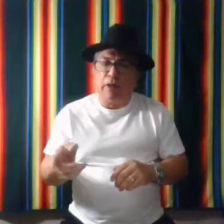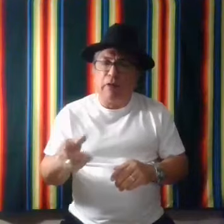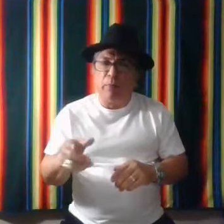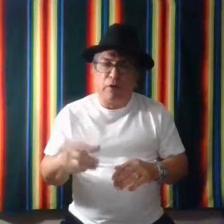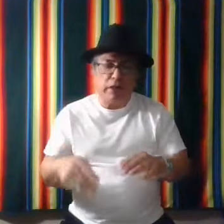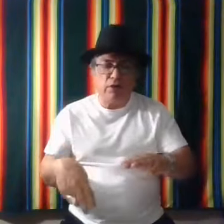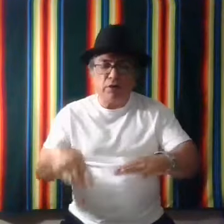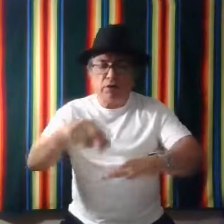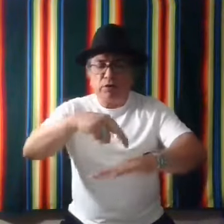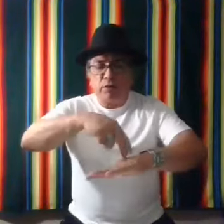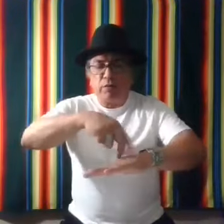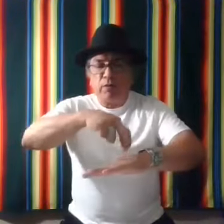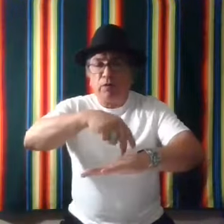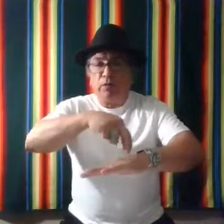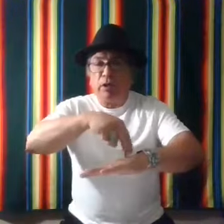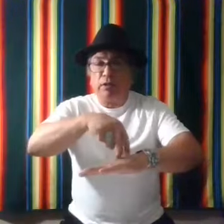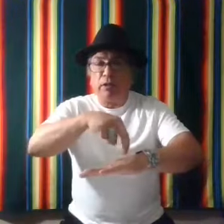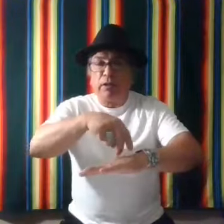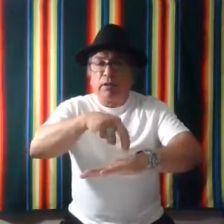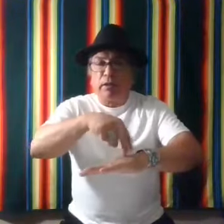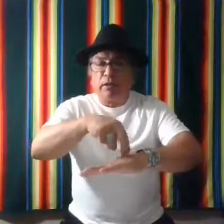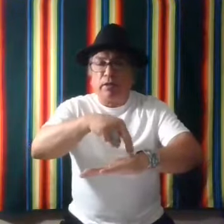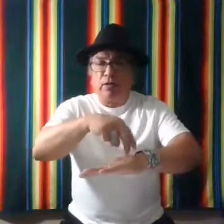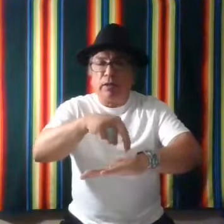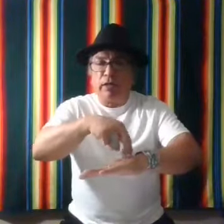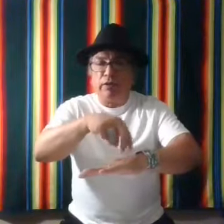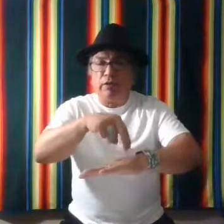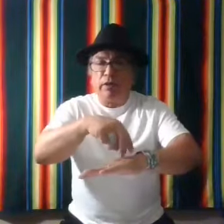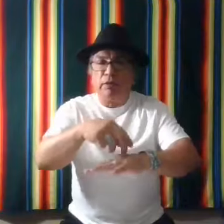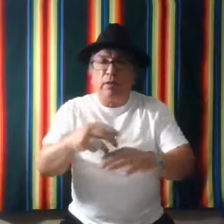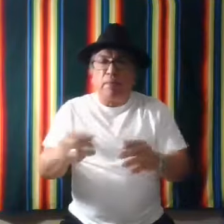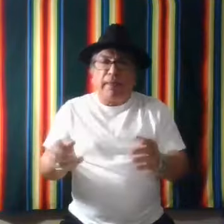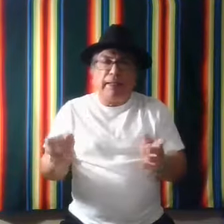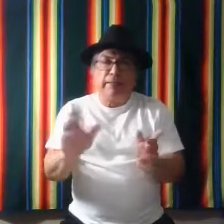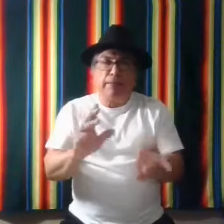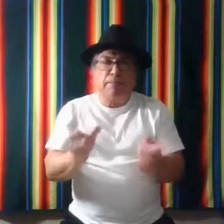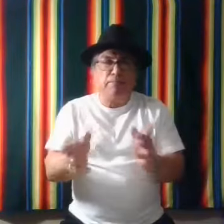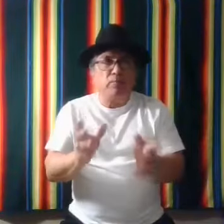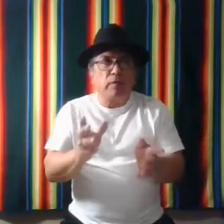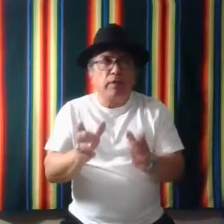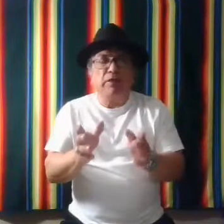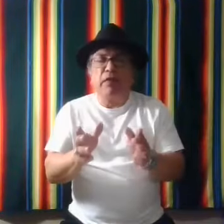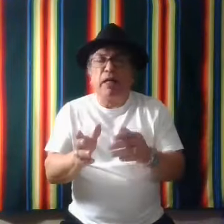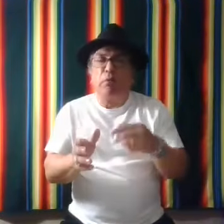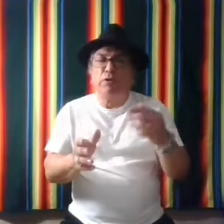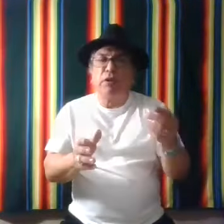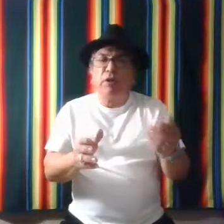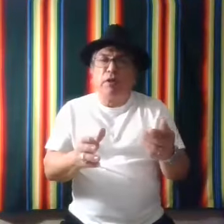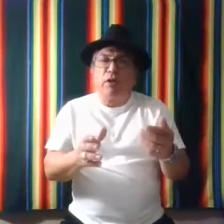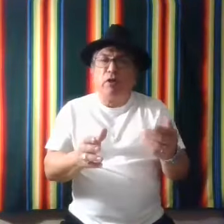my grandpa, he used to just do, do this. You know, he got to do this. His, um, his sign language, you know,